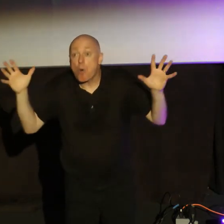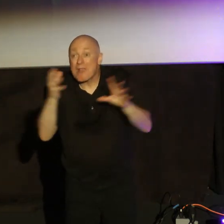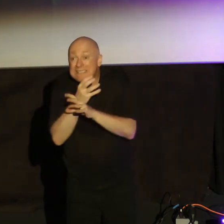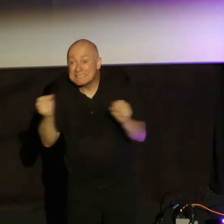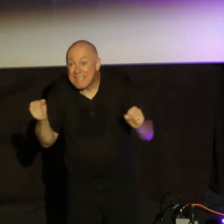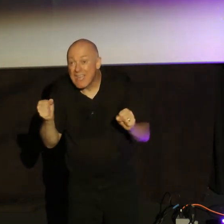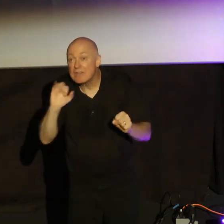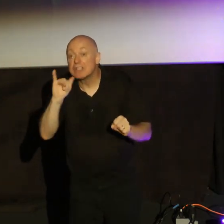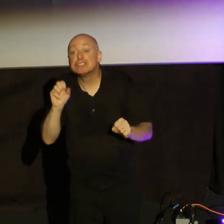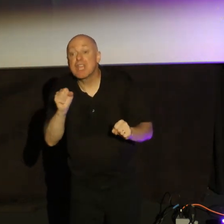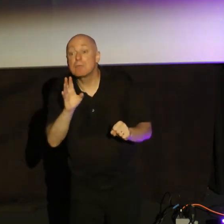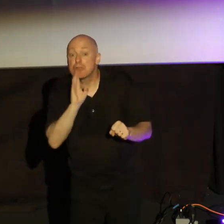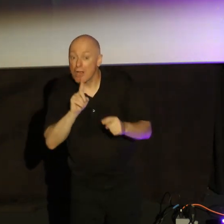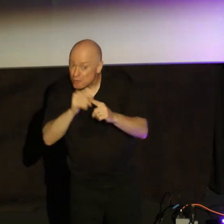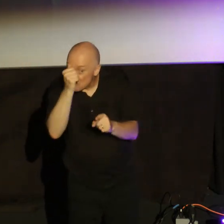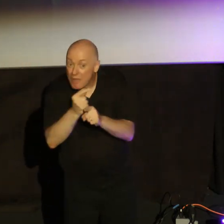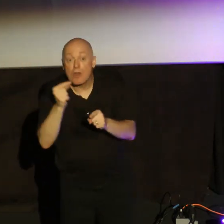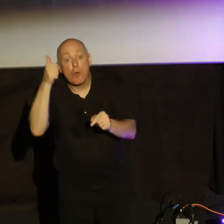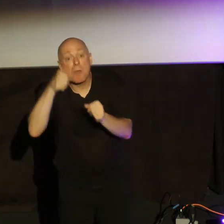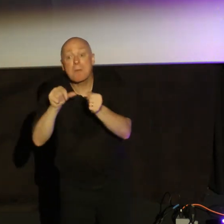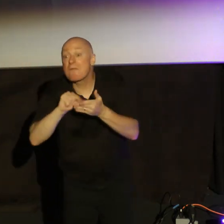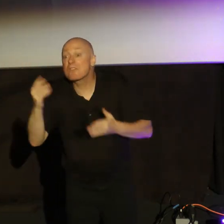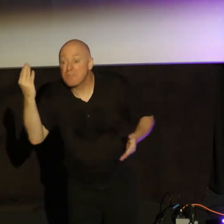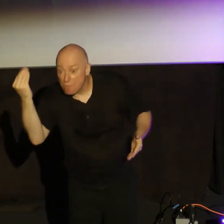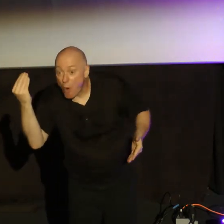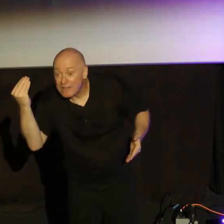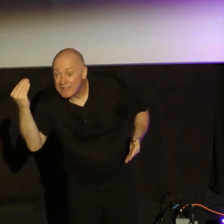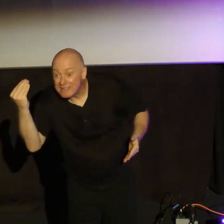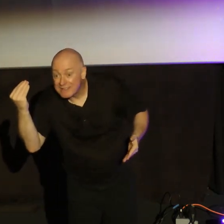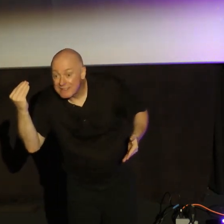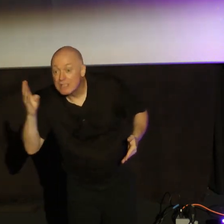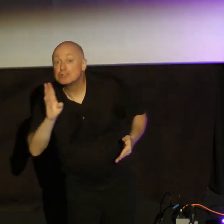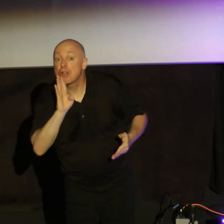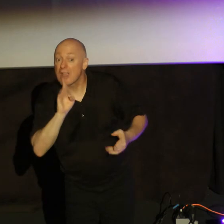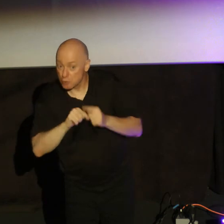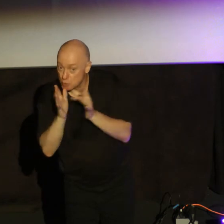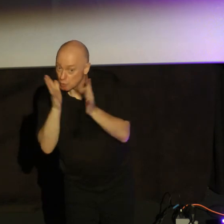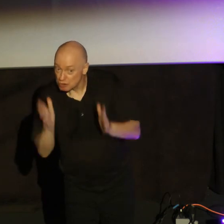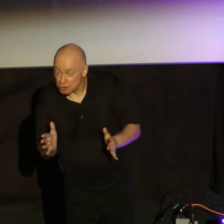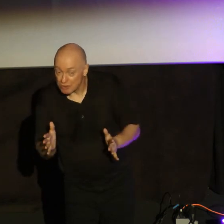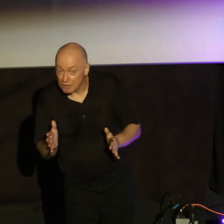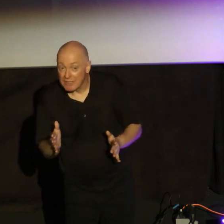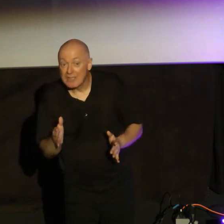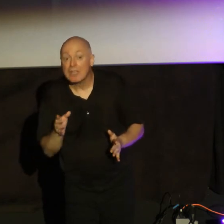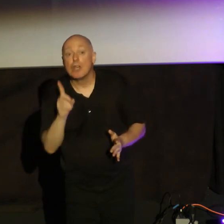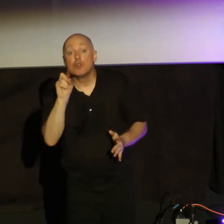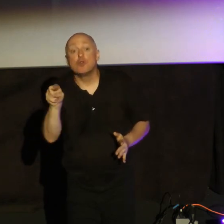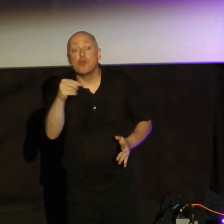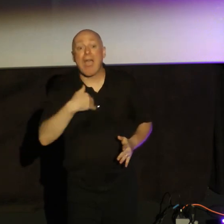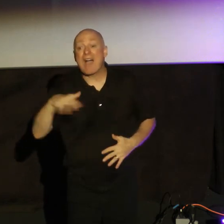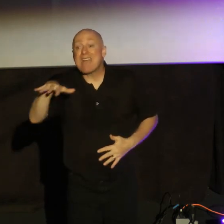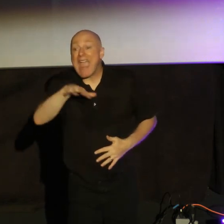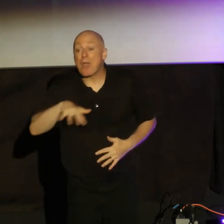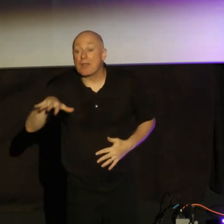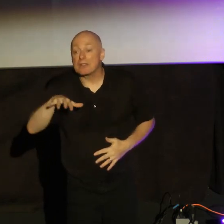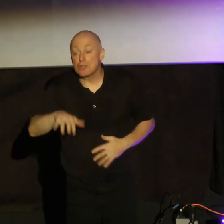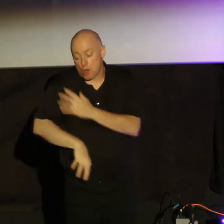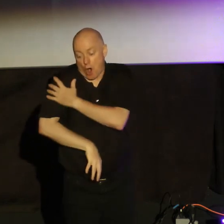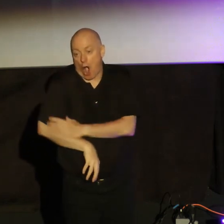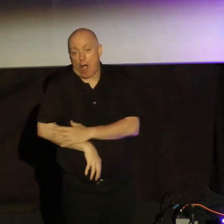speaking to the brothers. Remember verse 14 of chapter 2. He's speaking to the brothers. And I would say, is there areas of your life where your arm is asleep? Your arm is